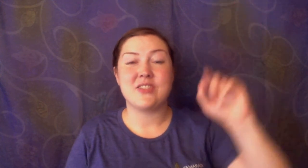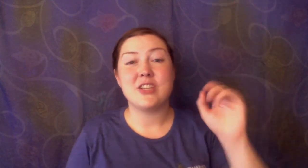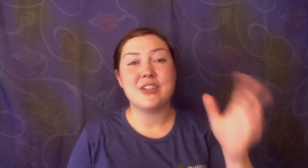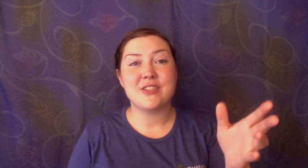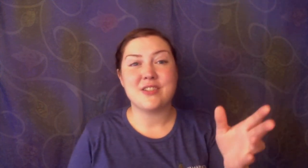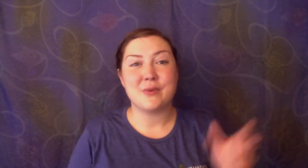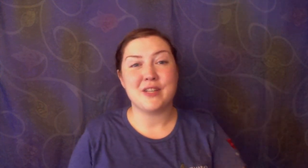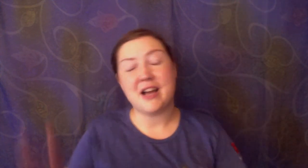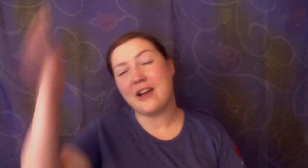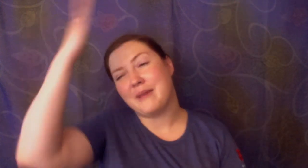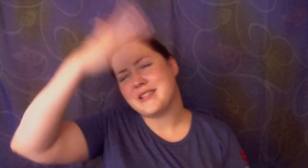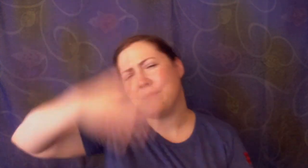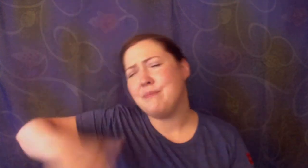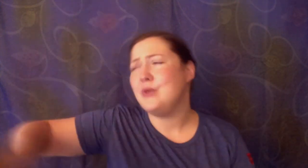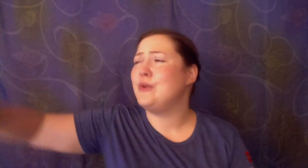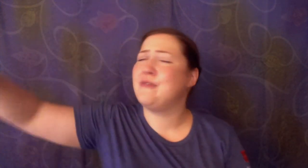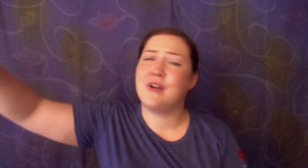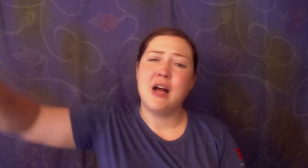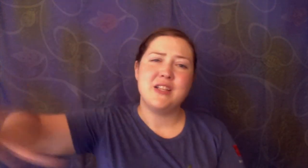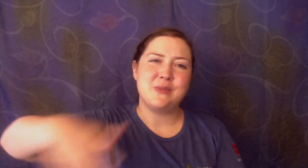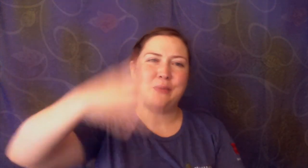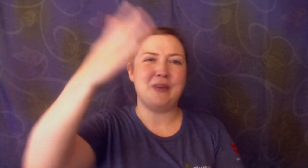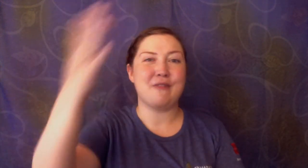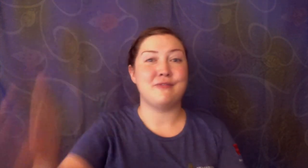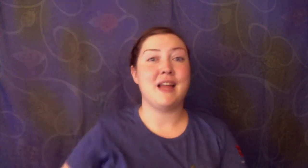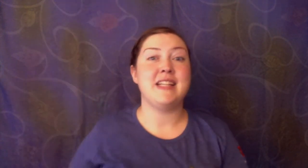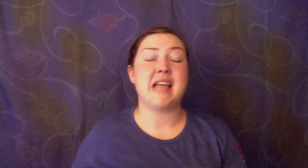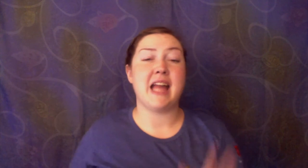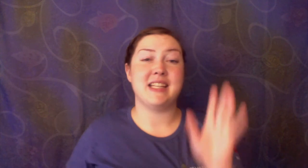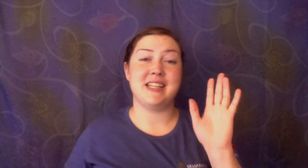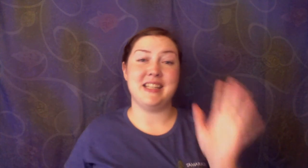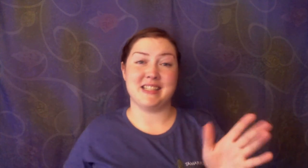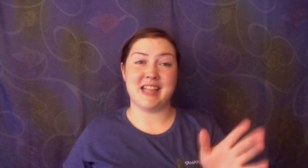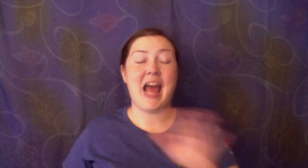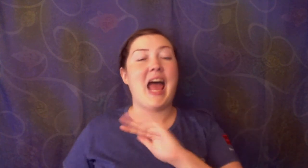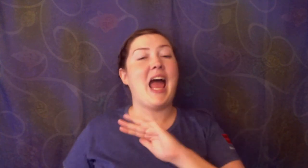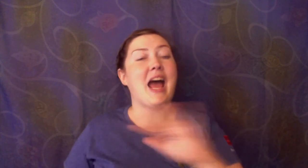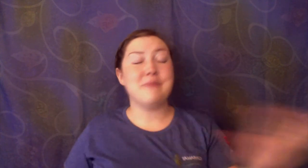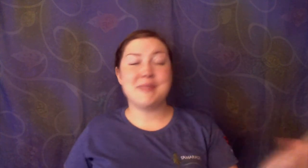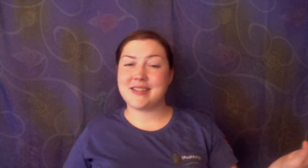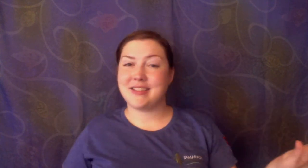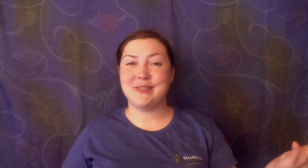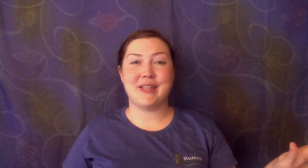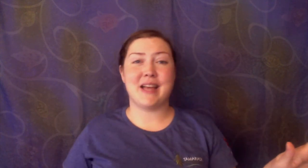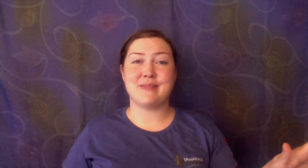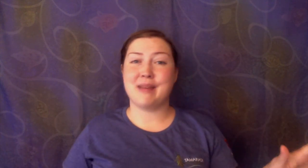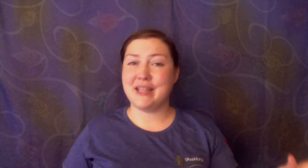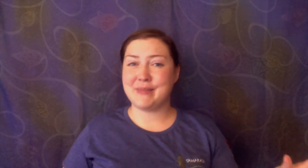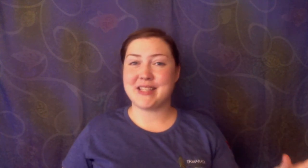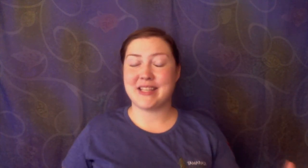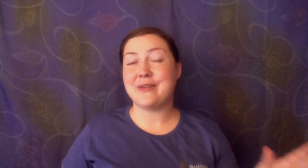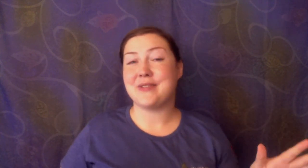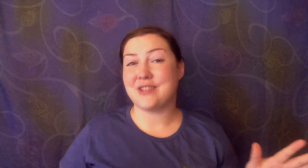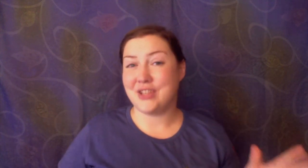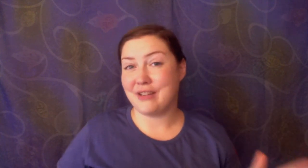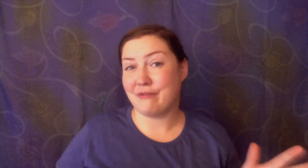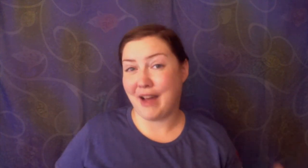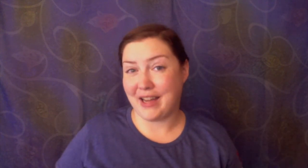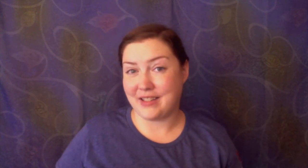chitters to her young, makes the beautiful swooping flights, and eats absolutely as many mosquitoes as she can find to